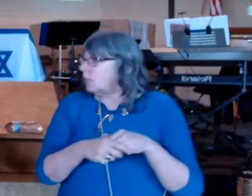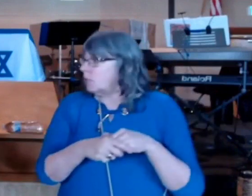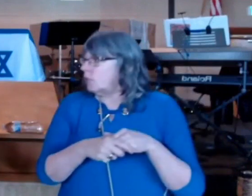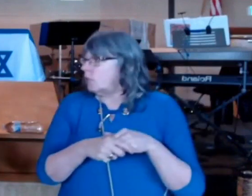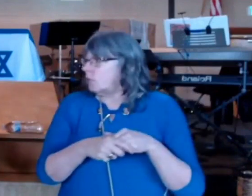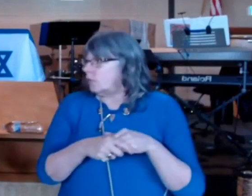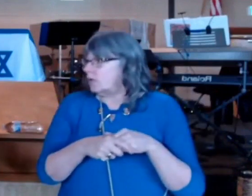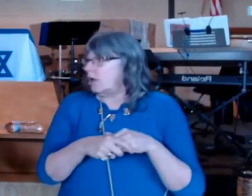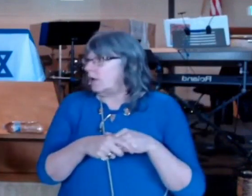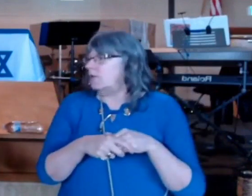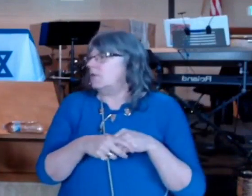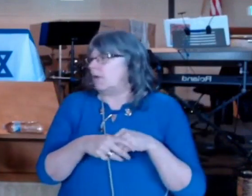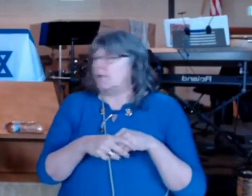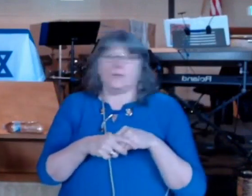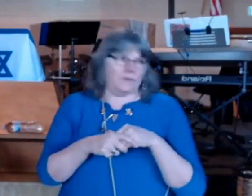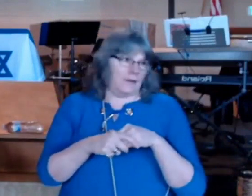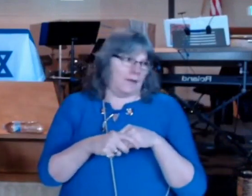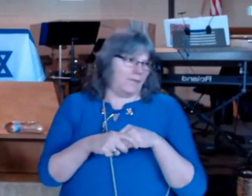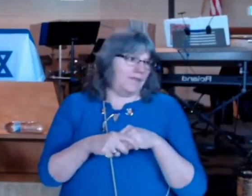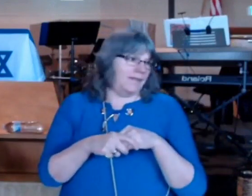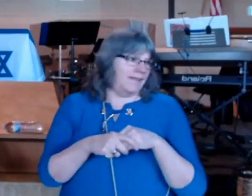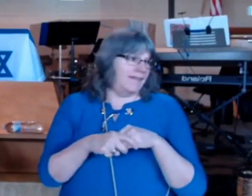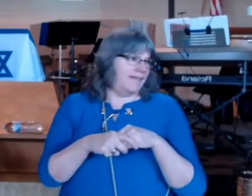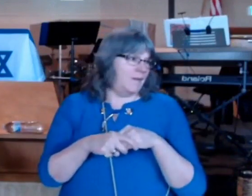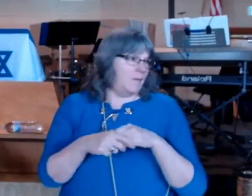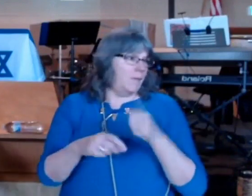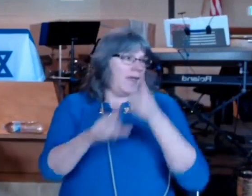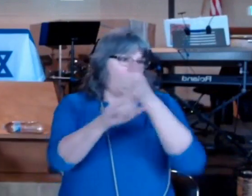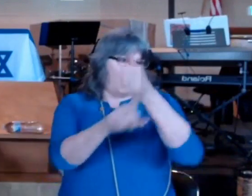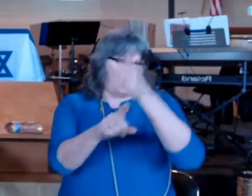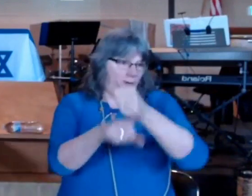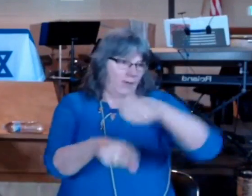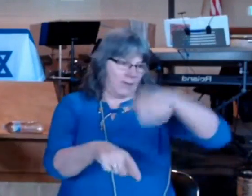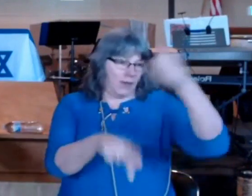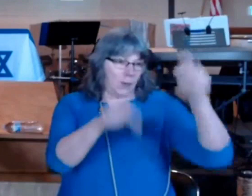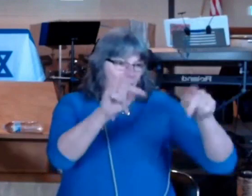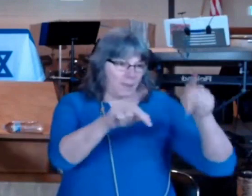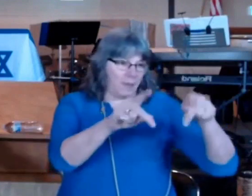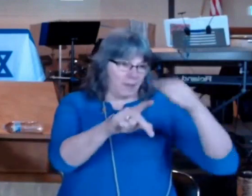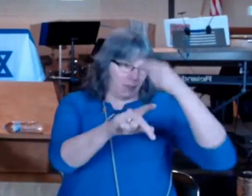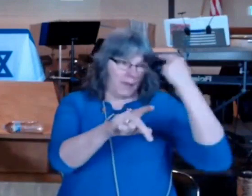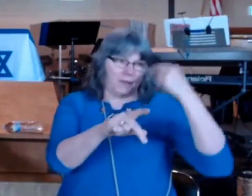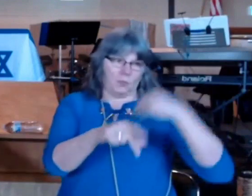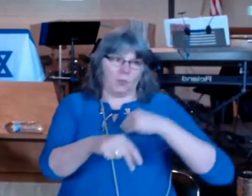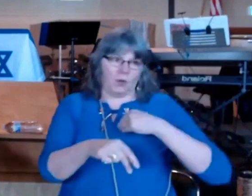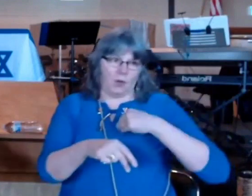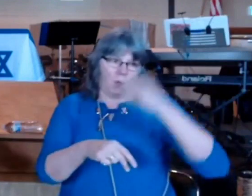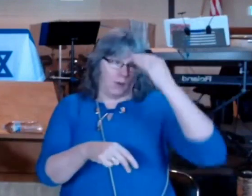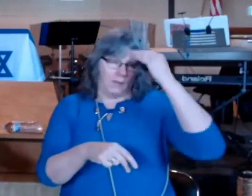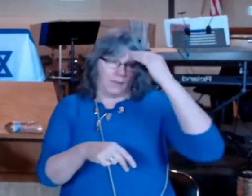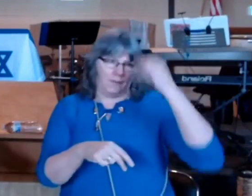very thorough knowledge of ourselves you know if we can't believe somebody